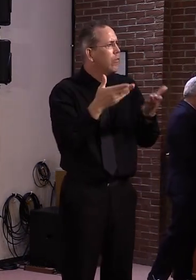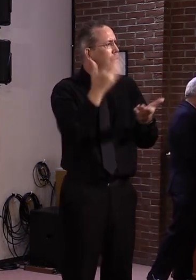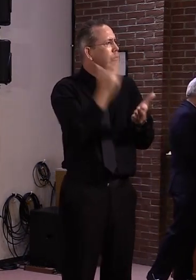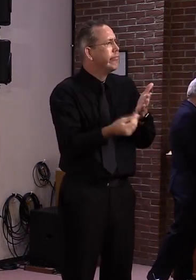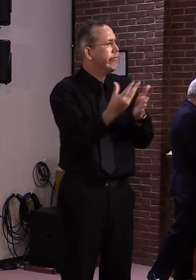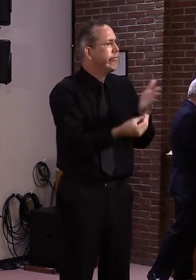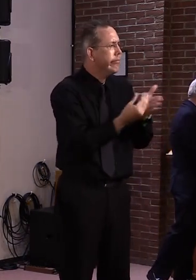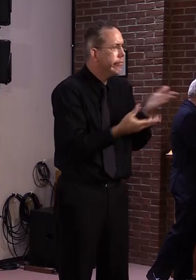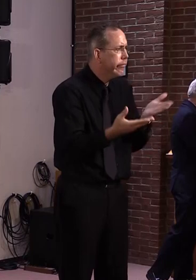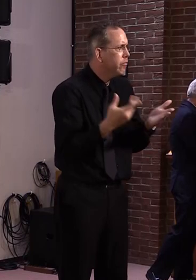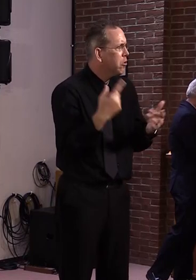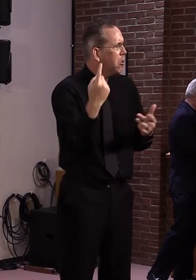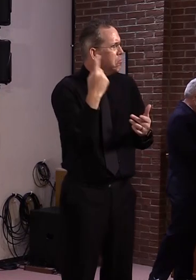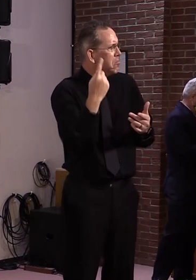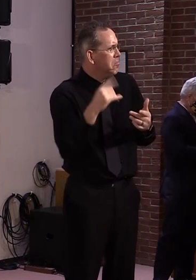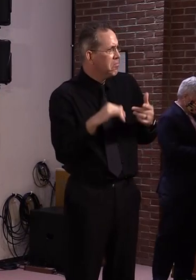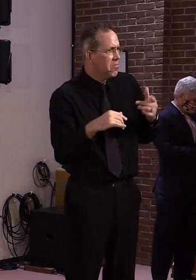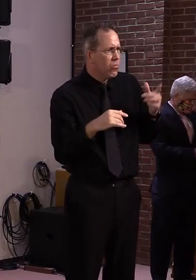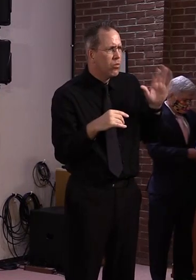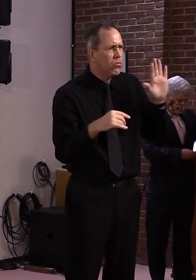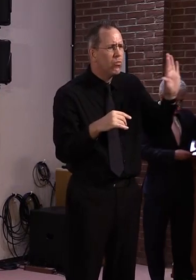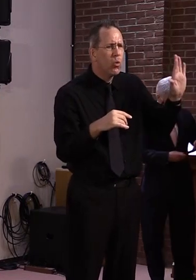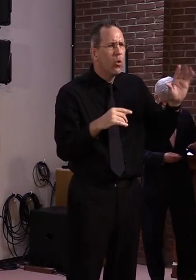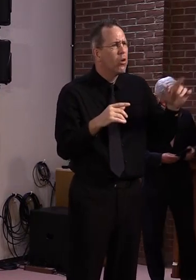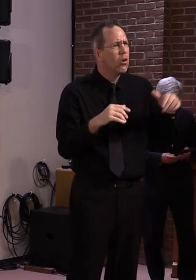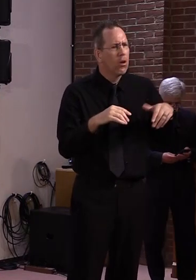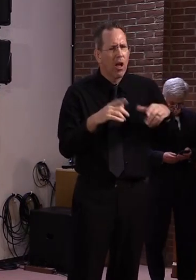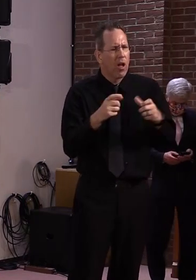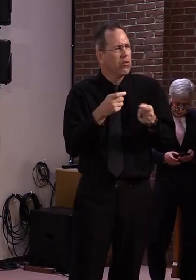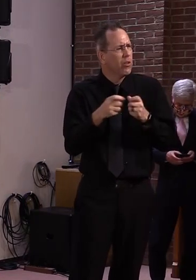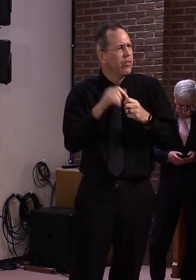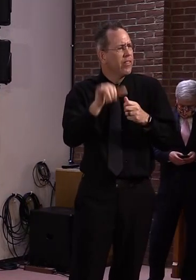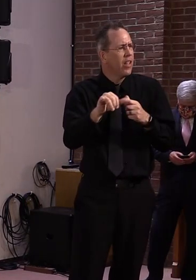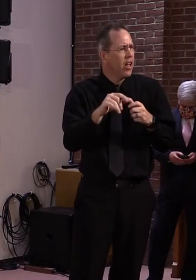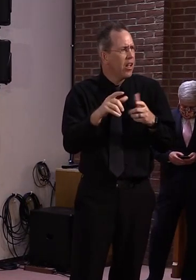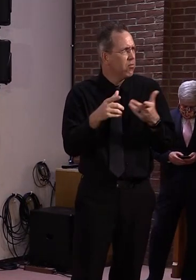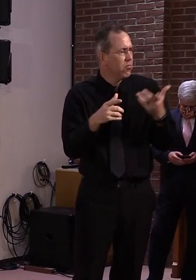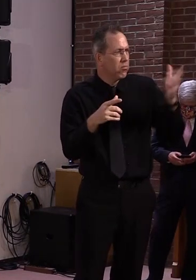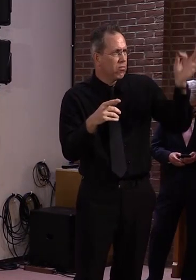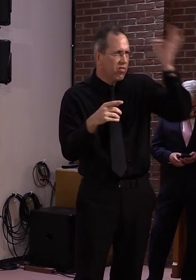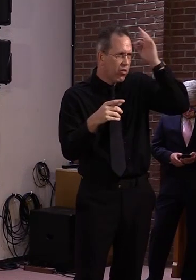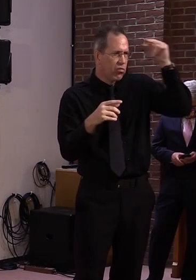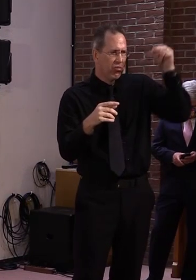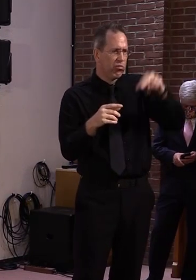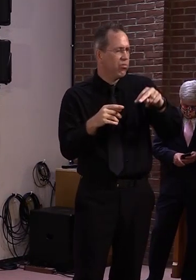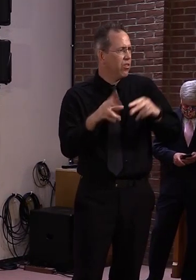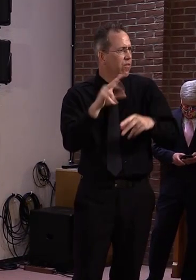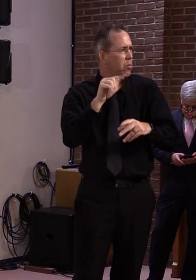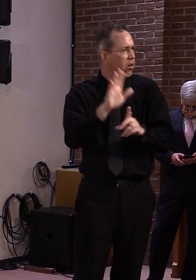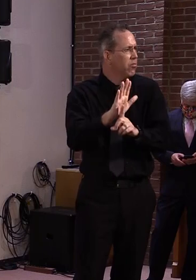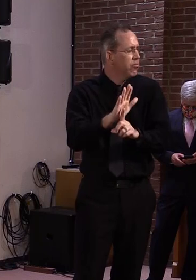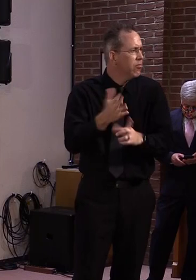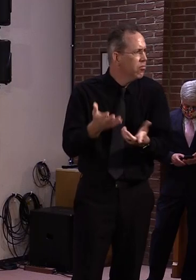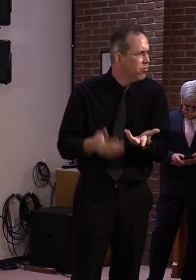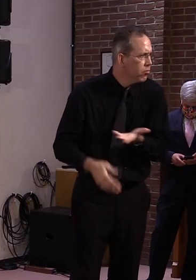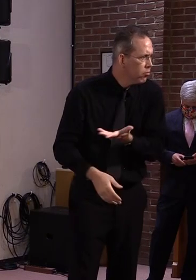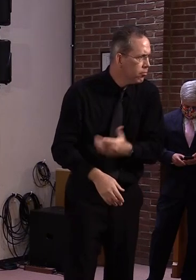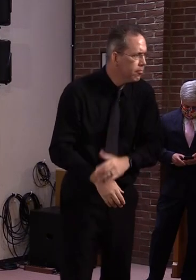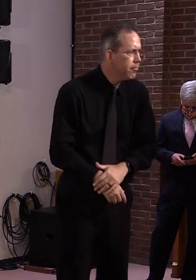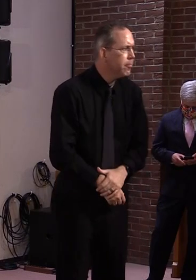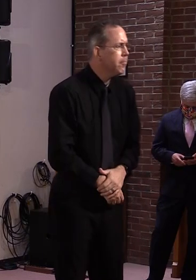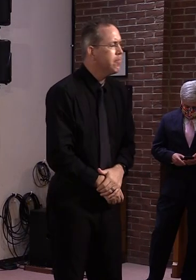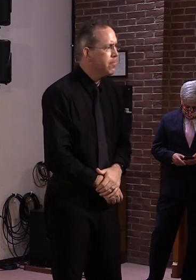elevated concern from the, from the feds. Yeah. Thank you for the question. Um, it's not, uh,